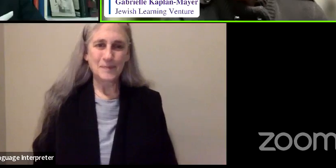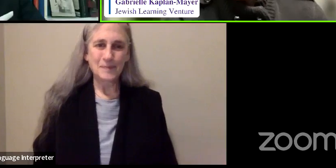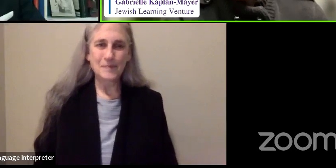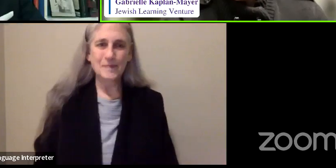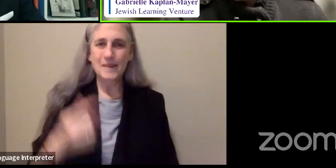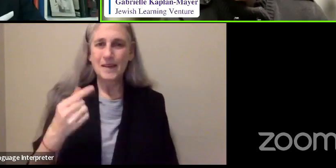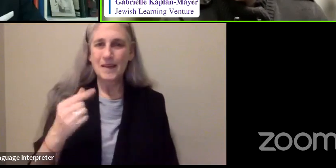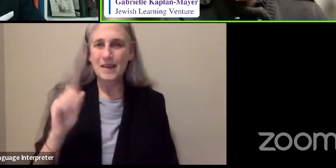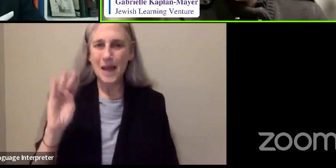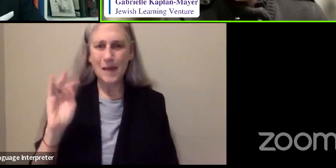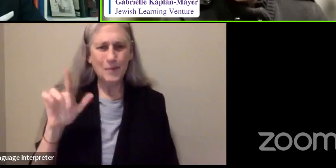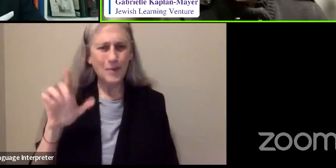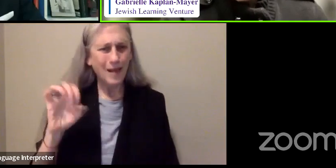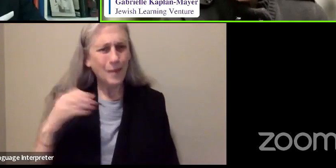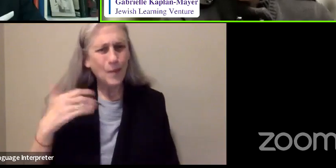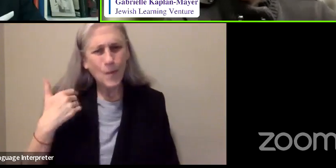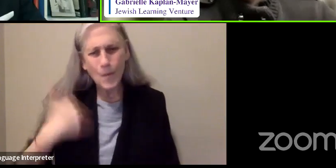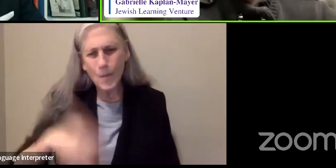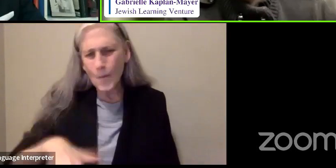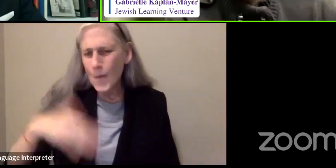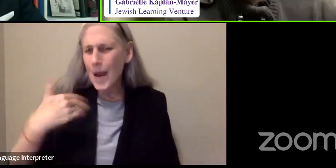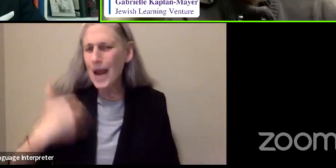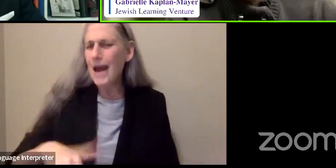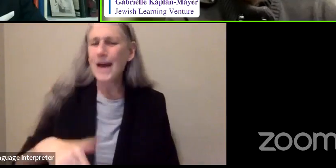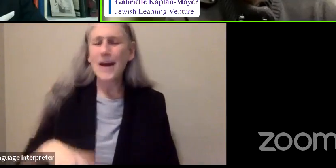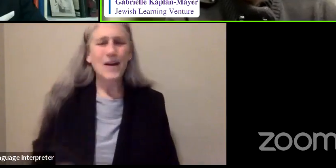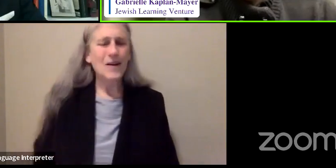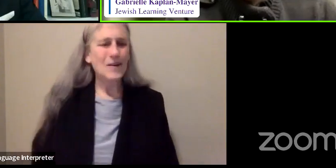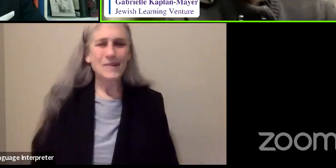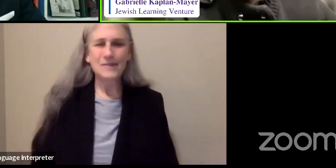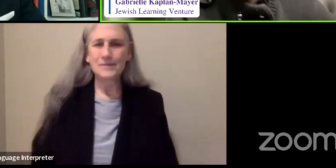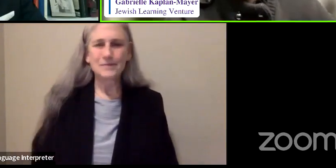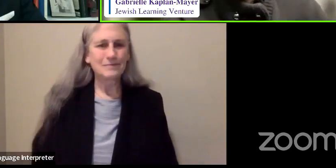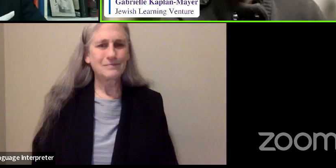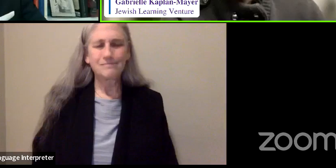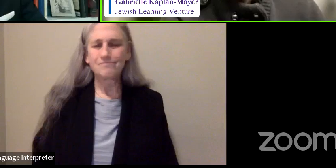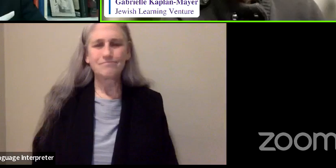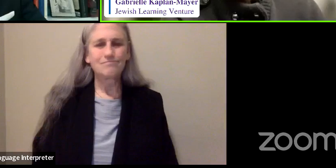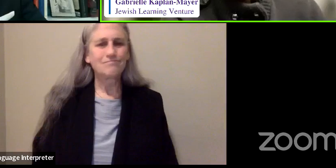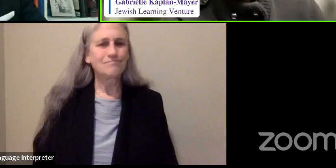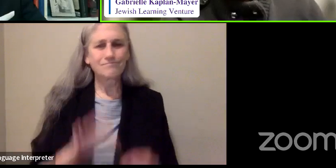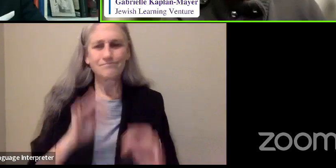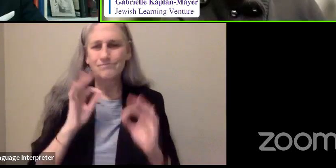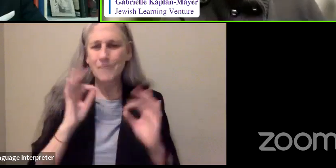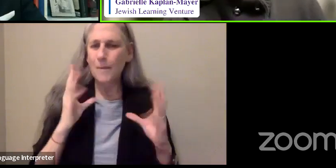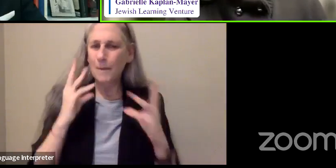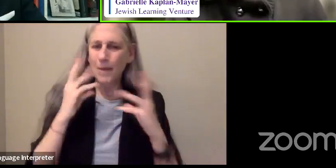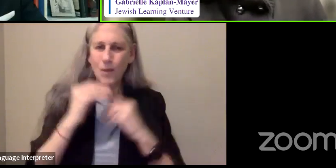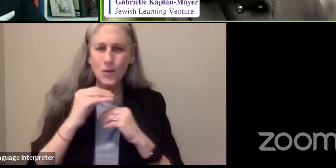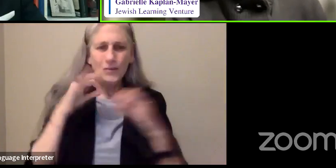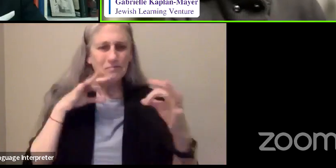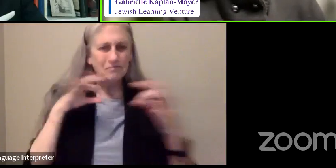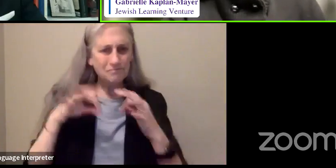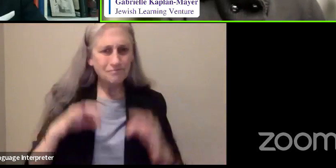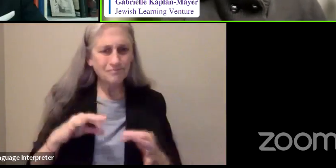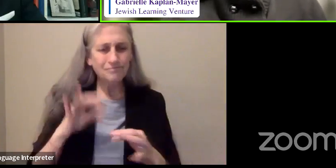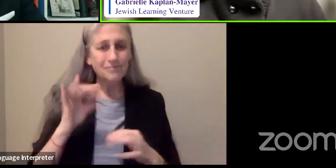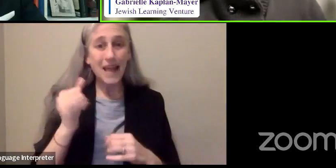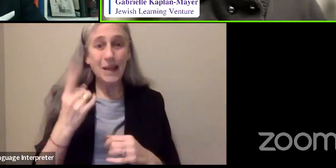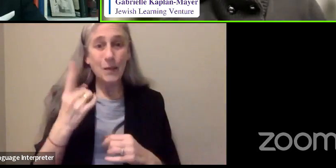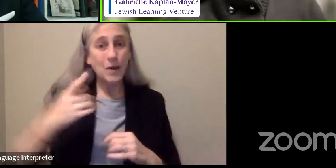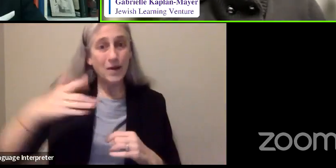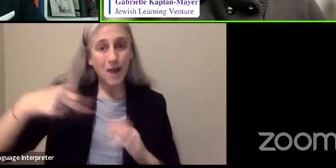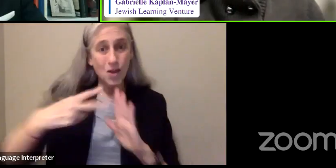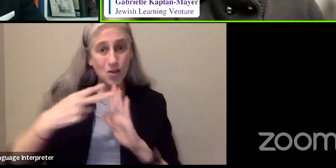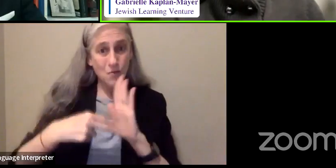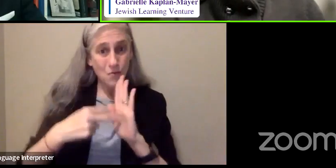That is an incredible depiction of your childhood. And for anyone who hasn't yet